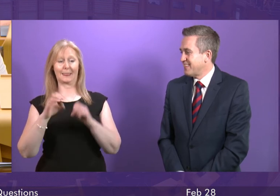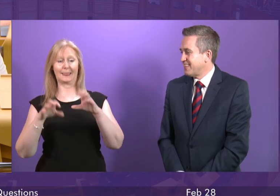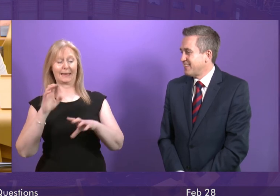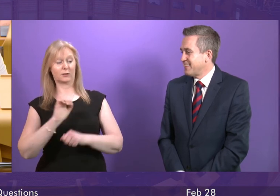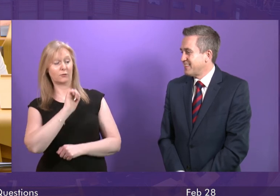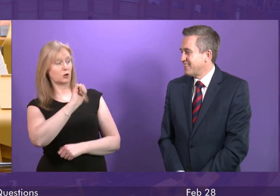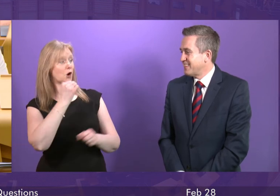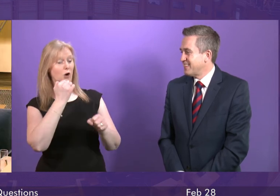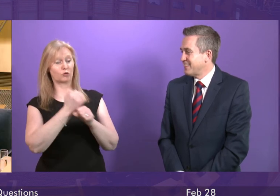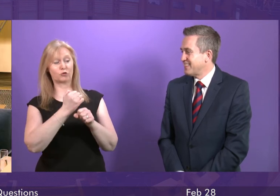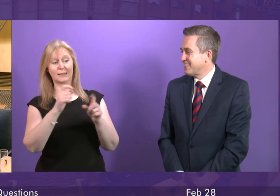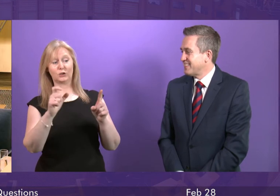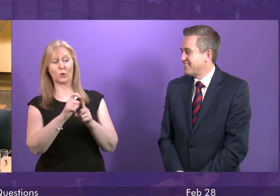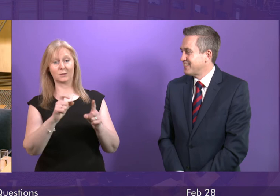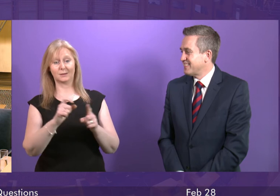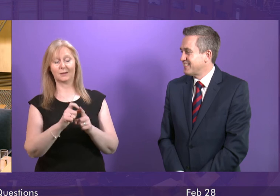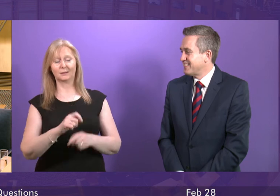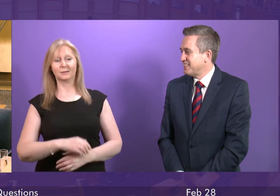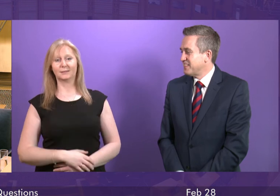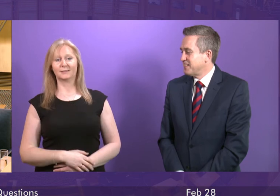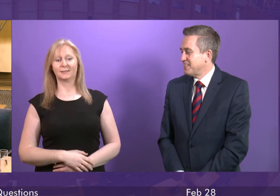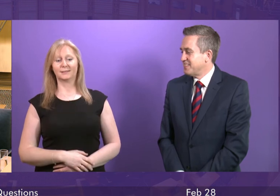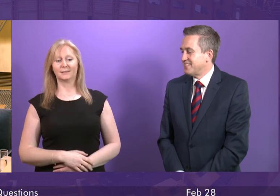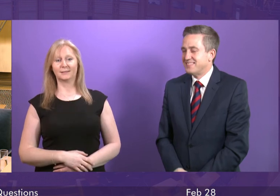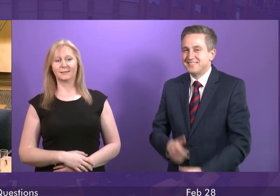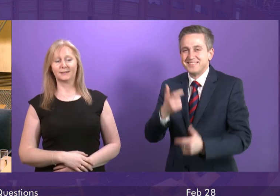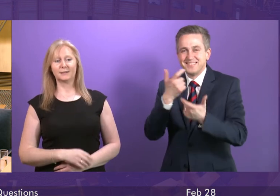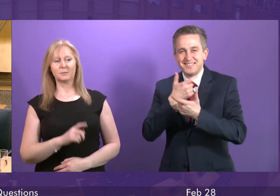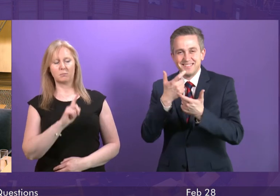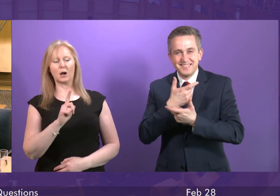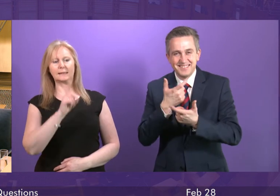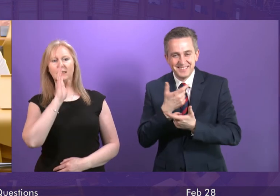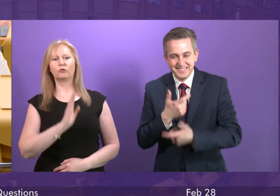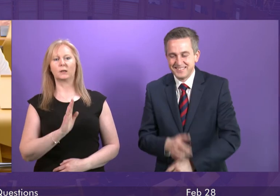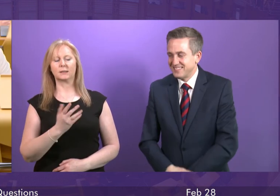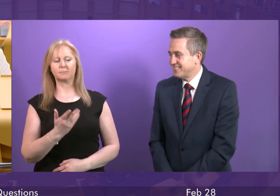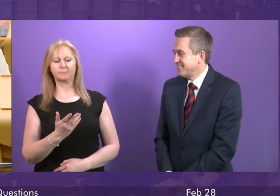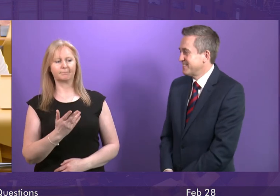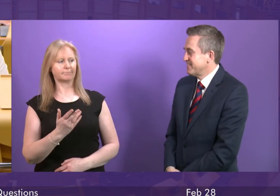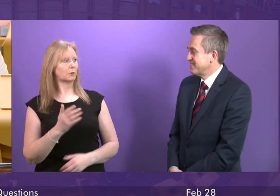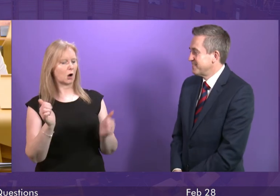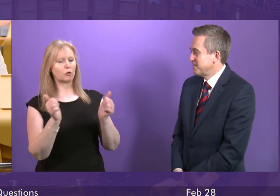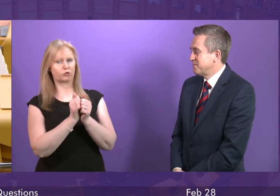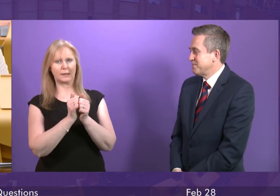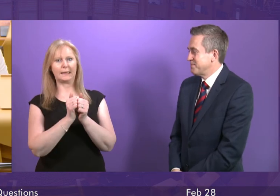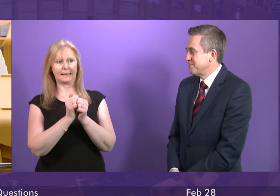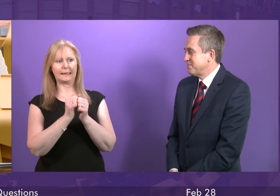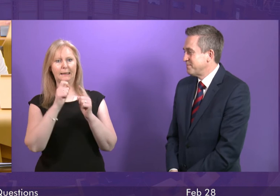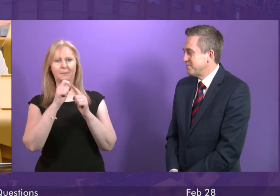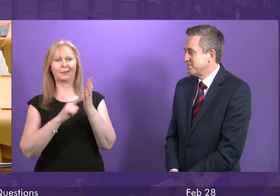granddaughter. But on the serious issue, I agree that plastic packing is something that we all need